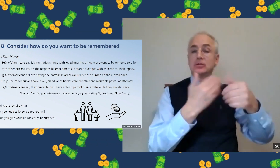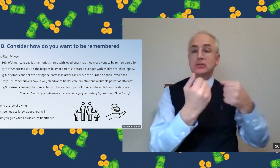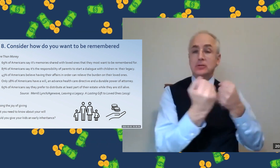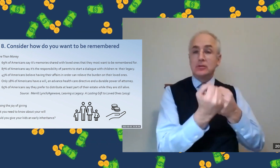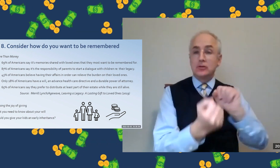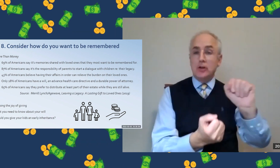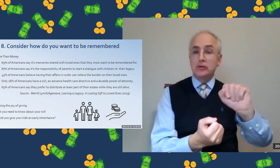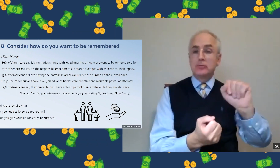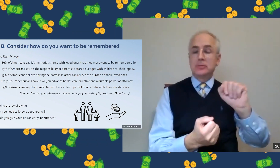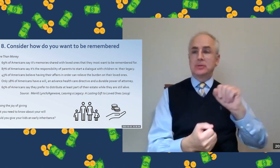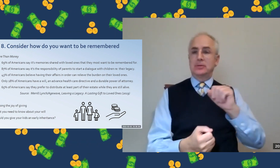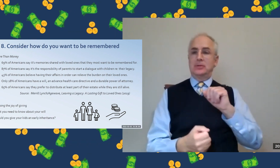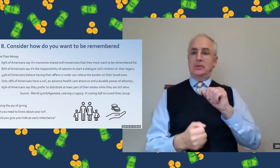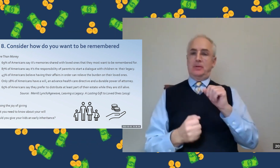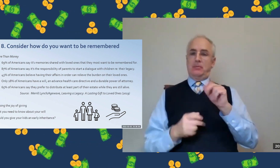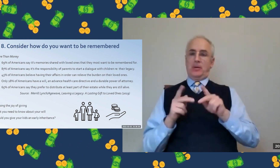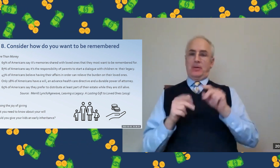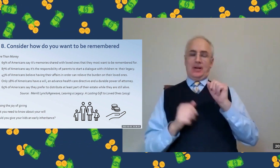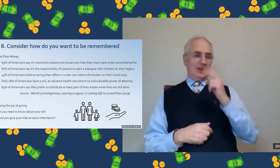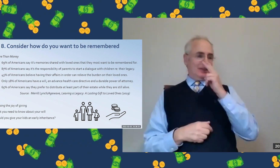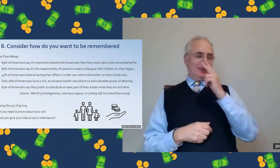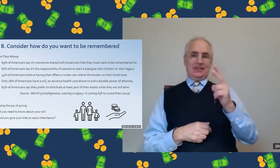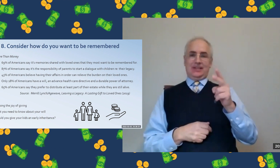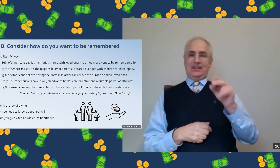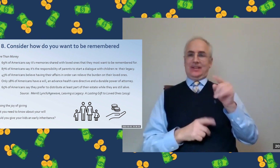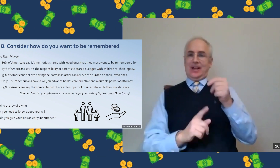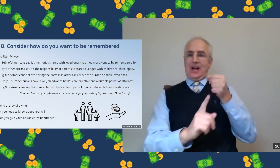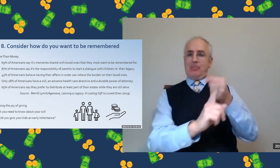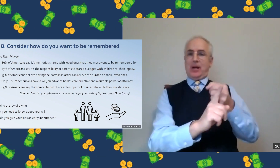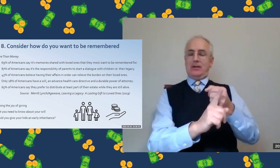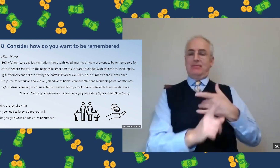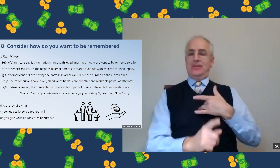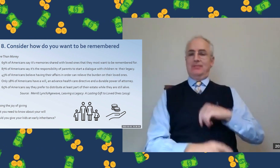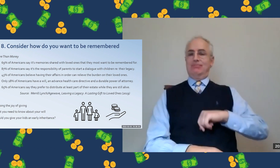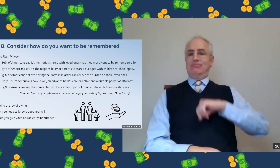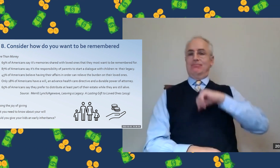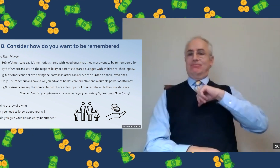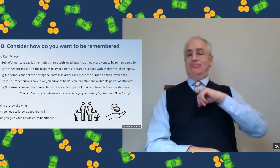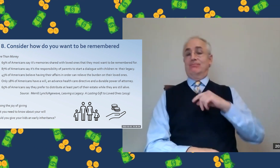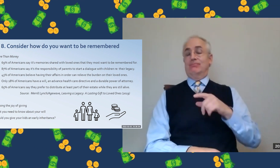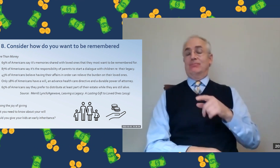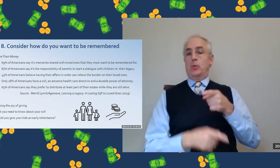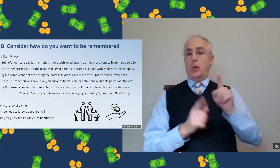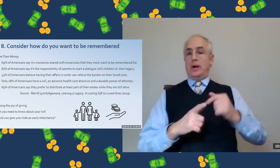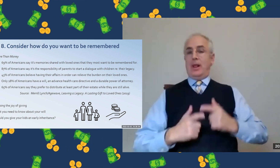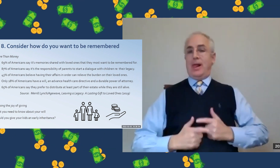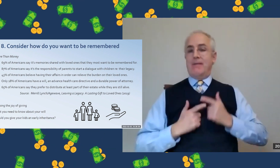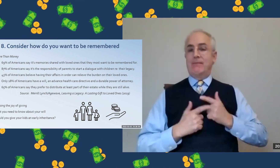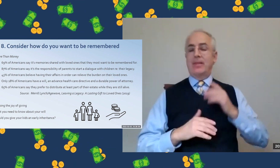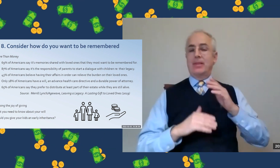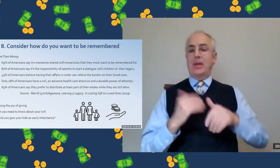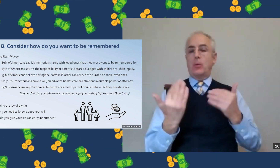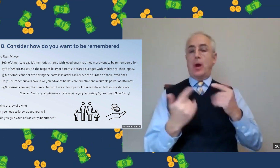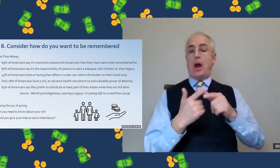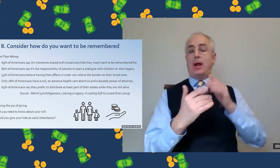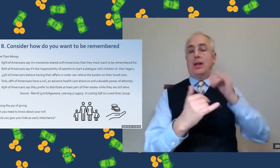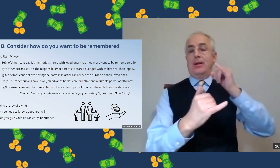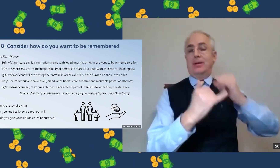to college. That could be a scholarship. And so then people can see the impact and feel proud of that while they're